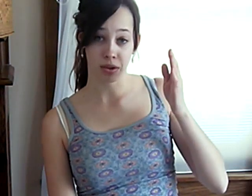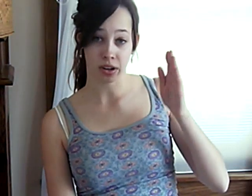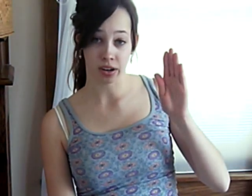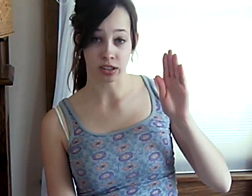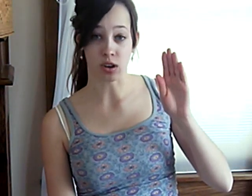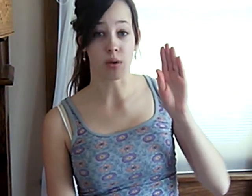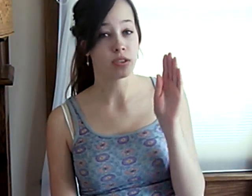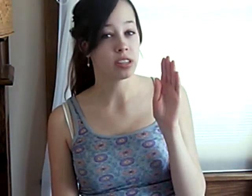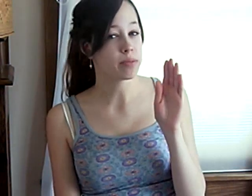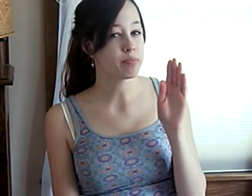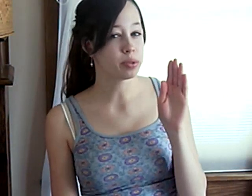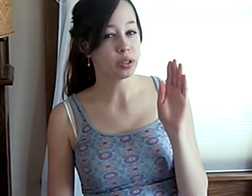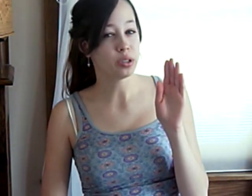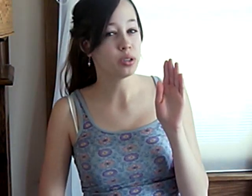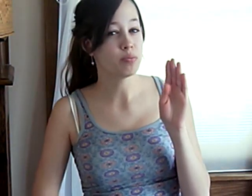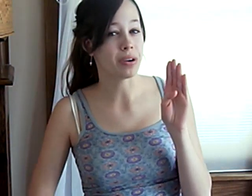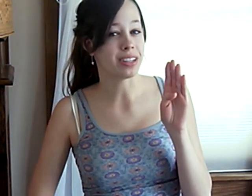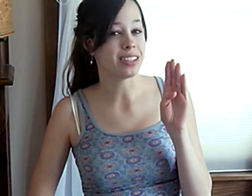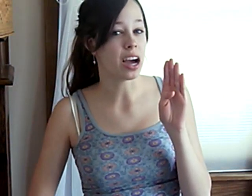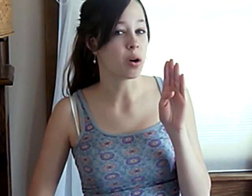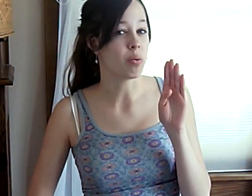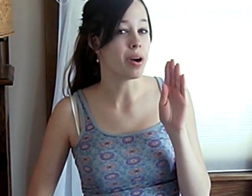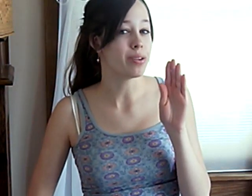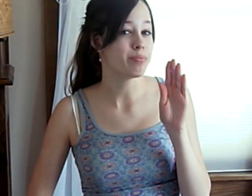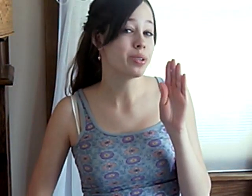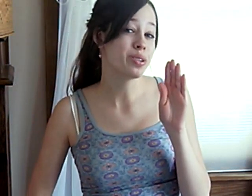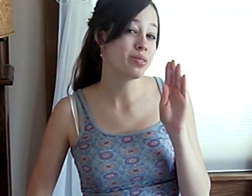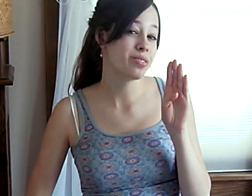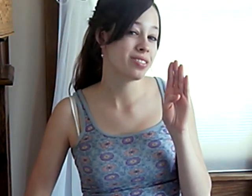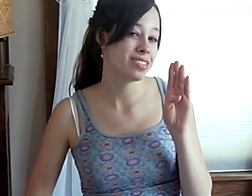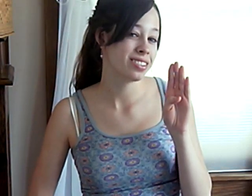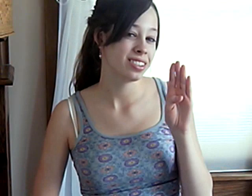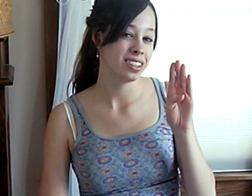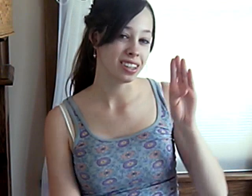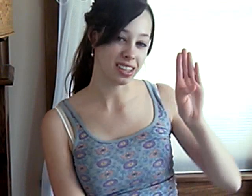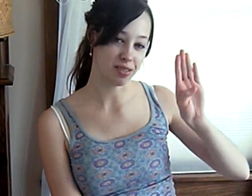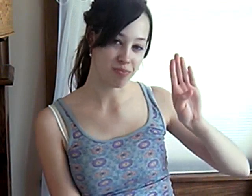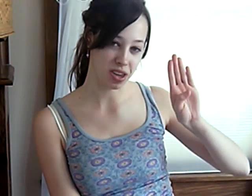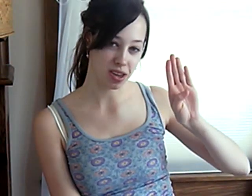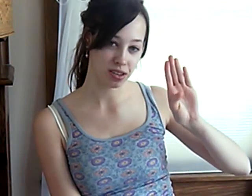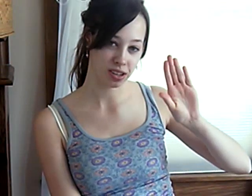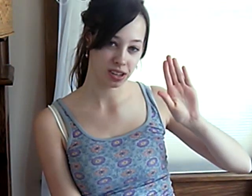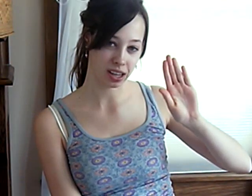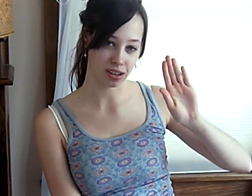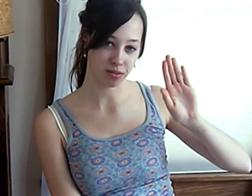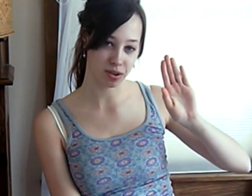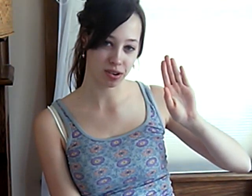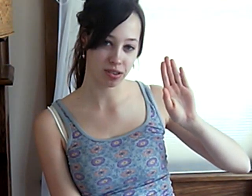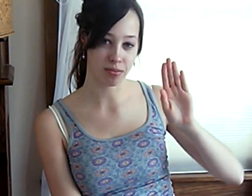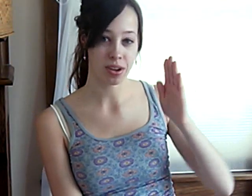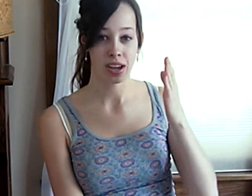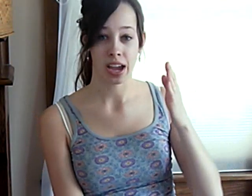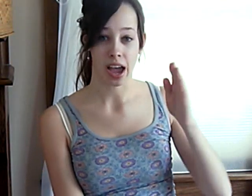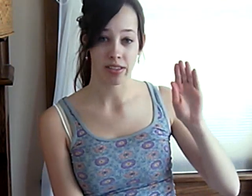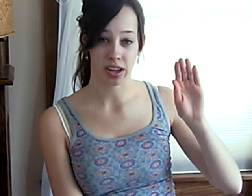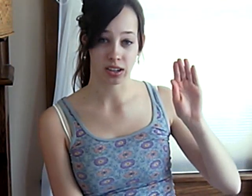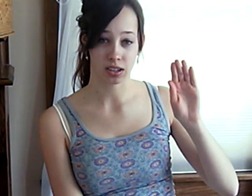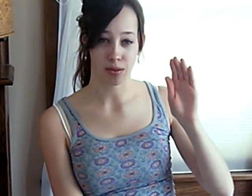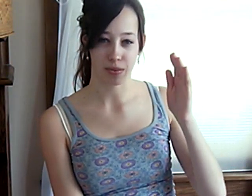mirror. It's almost like blue, but it's not quite blue. Because it's a B, kind of for your thumb. And then, just